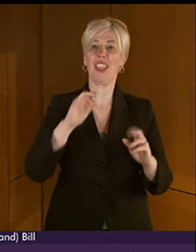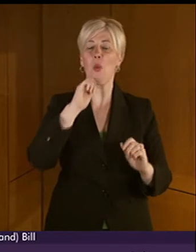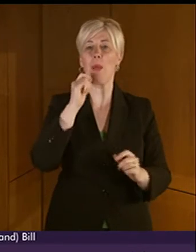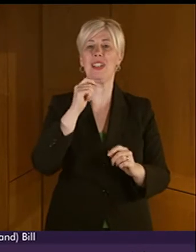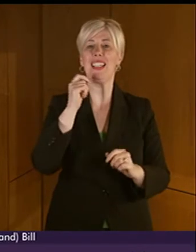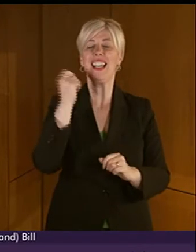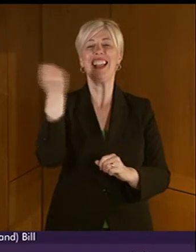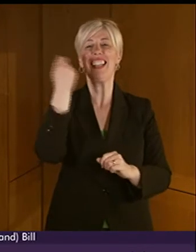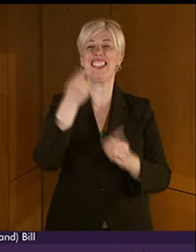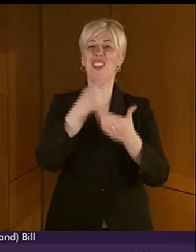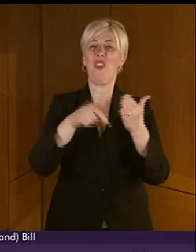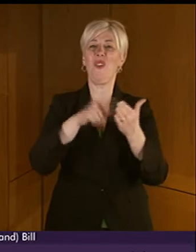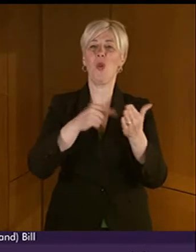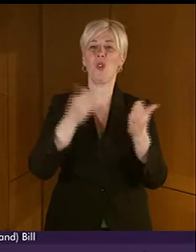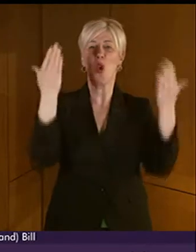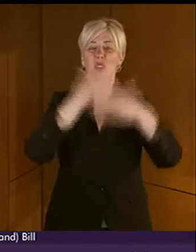at five o'clock tonight.